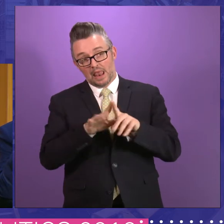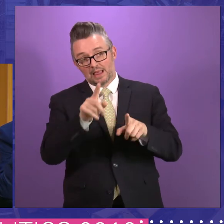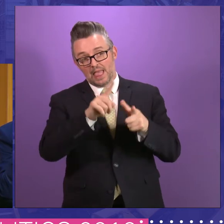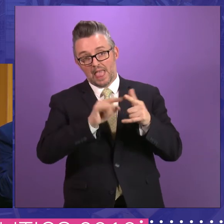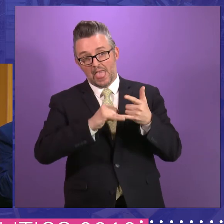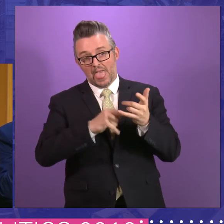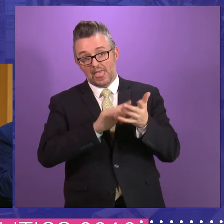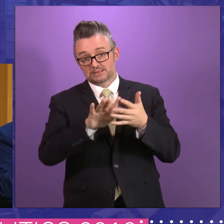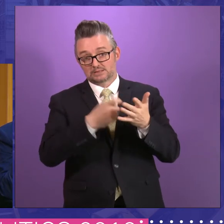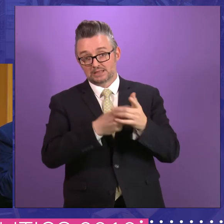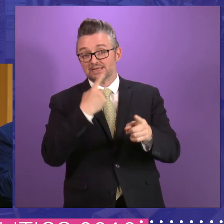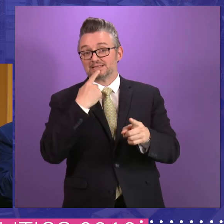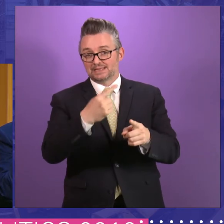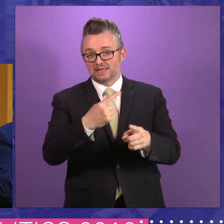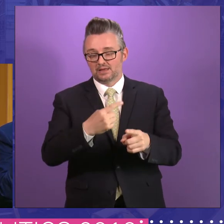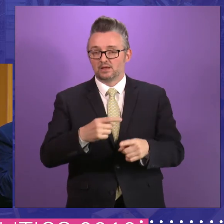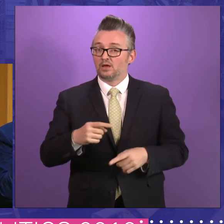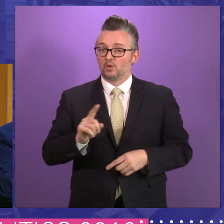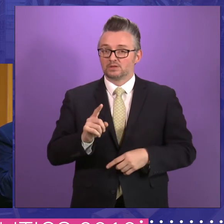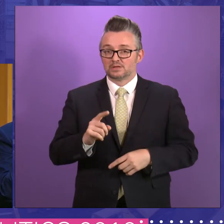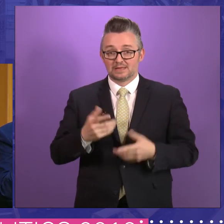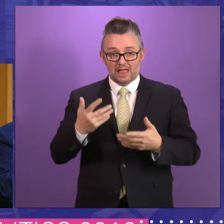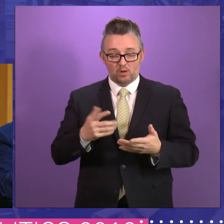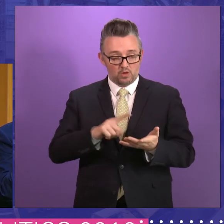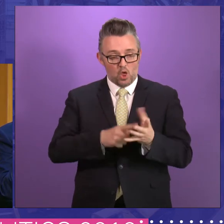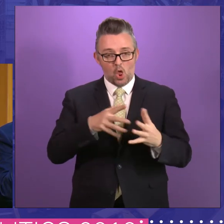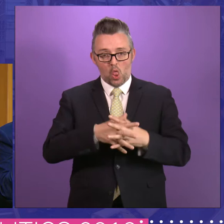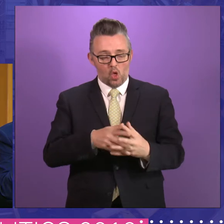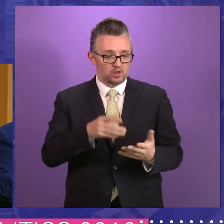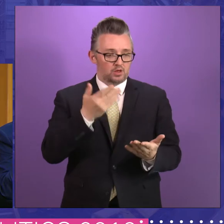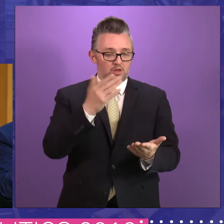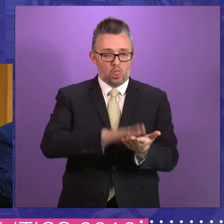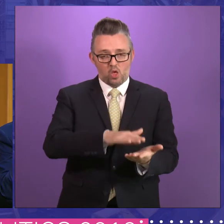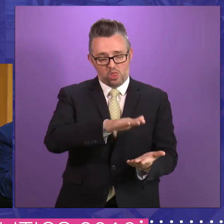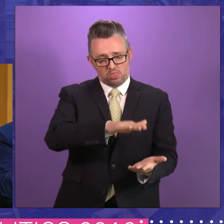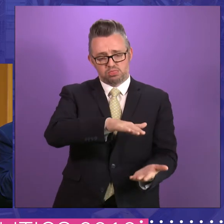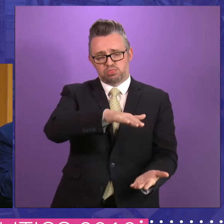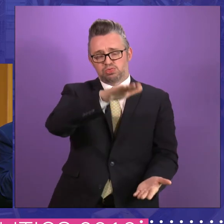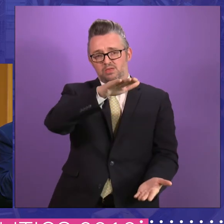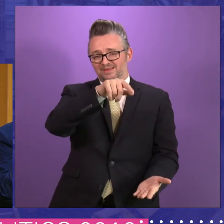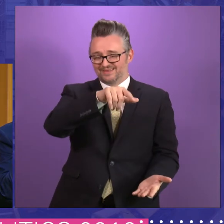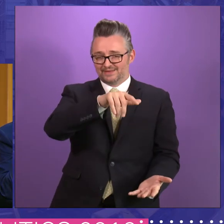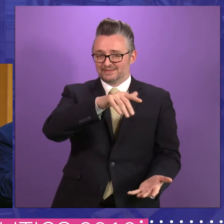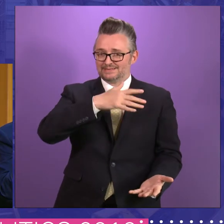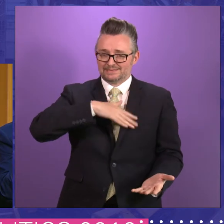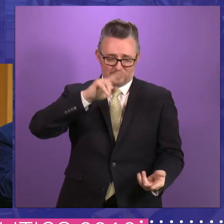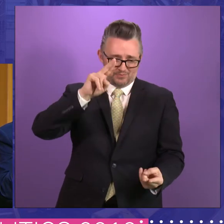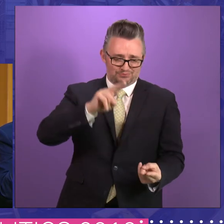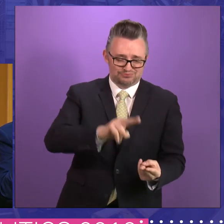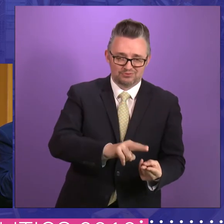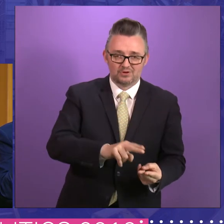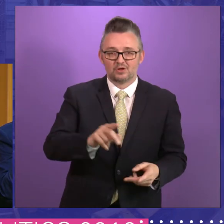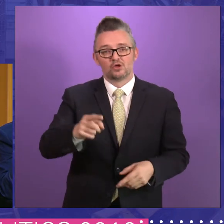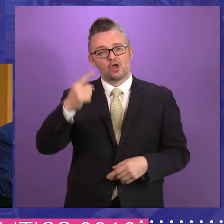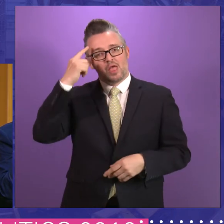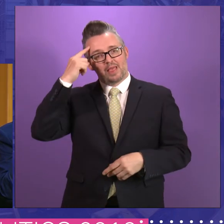off the treadmill that is legislation, legislation, legislation, which sometimes you think is being